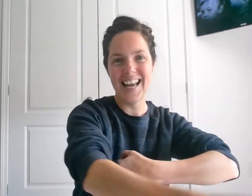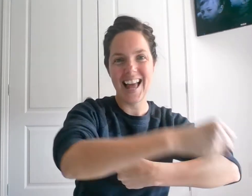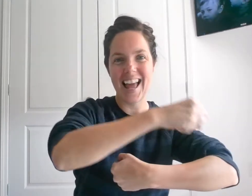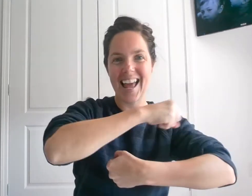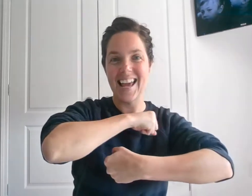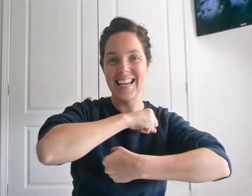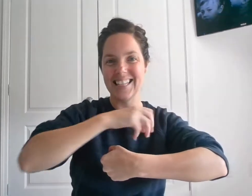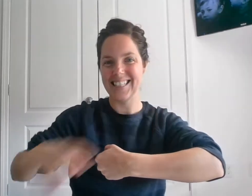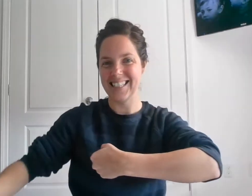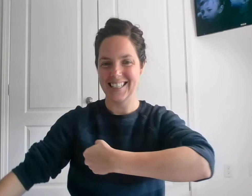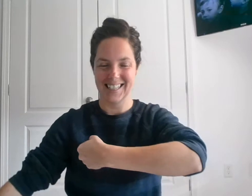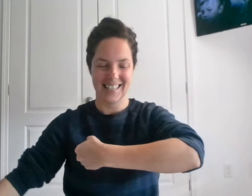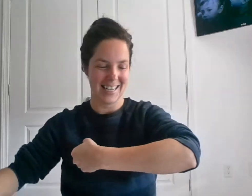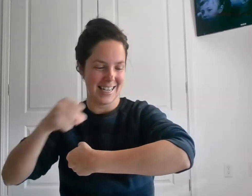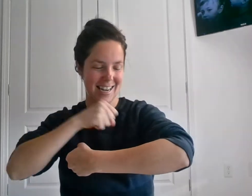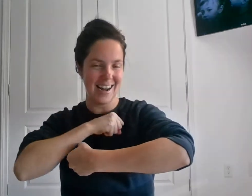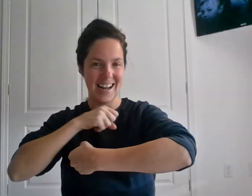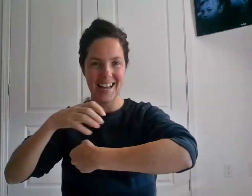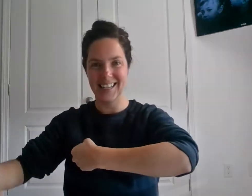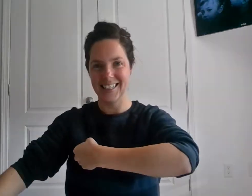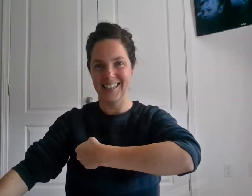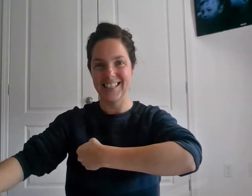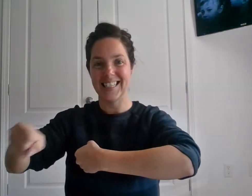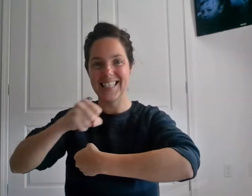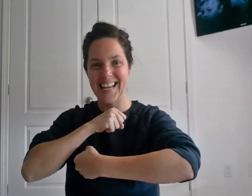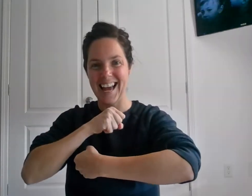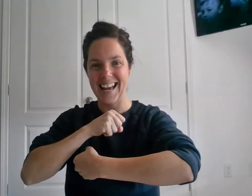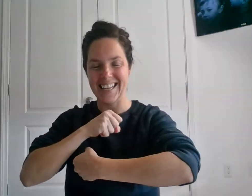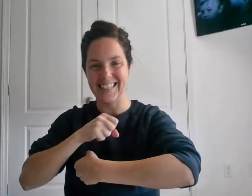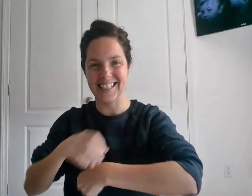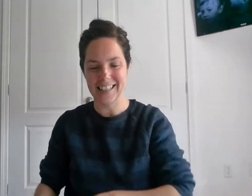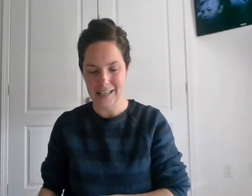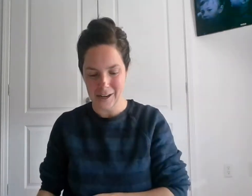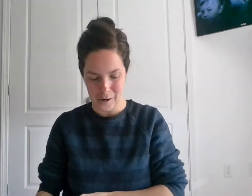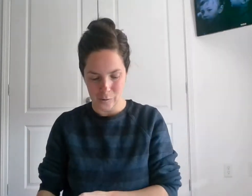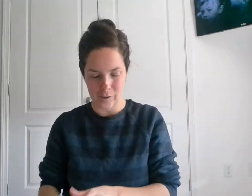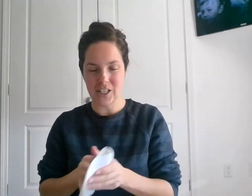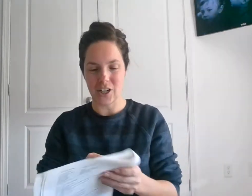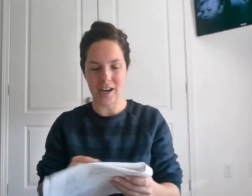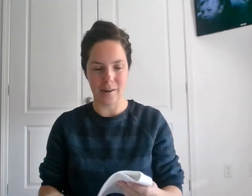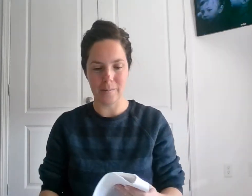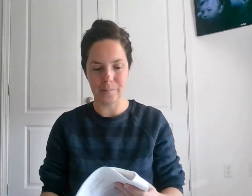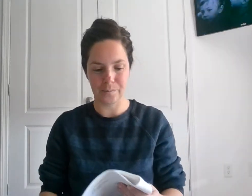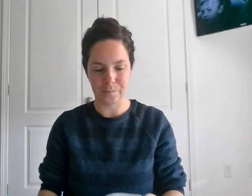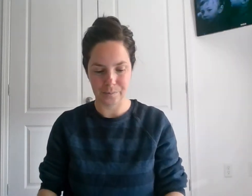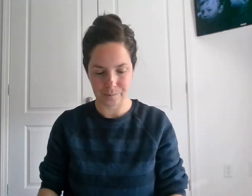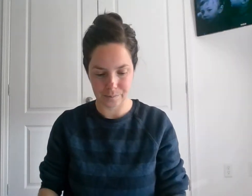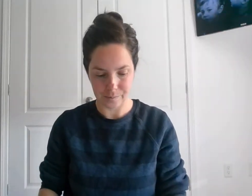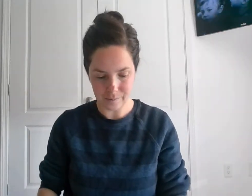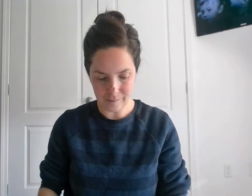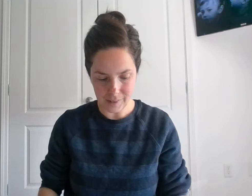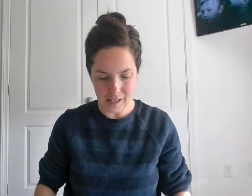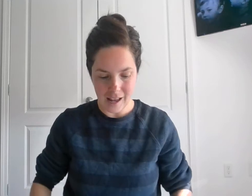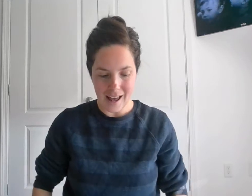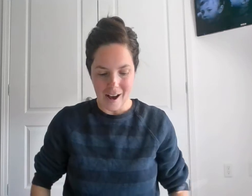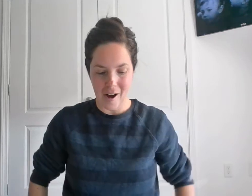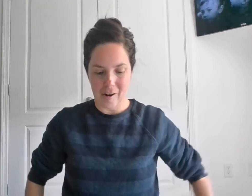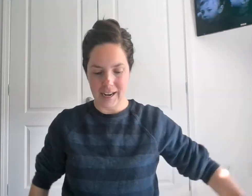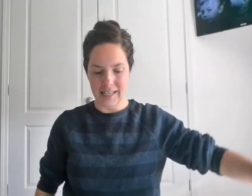8, 9, 10. Great job. All right.